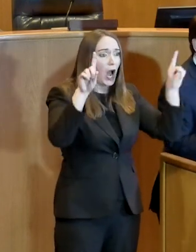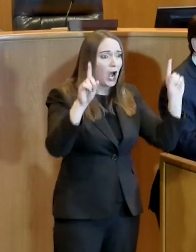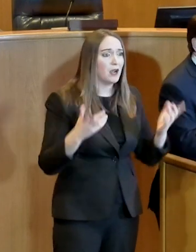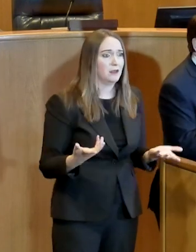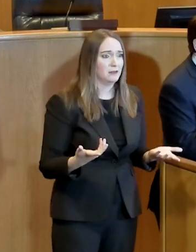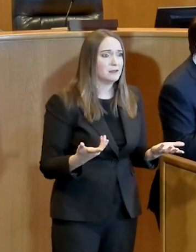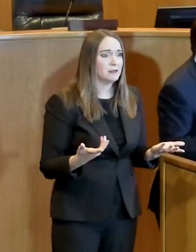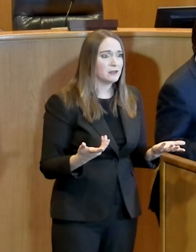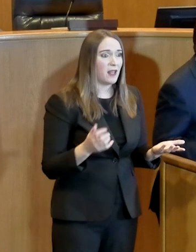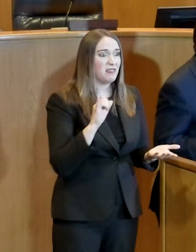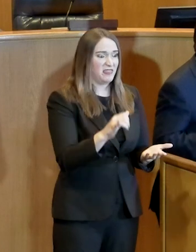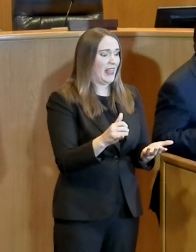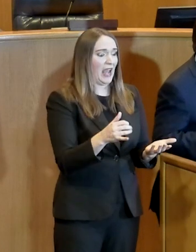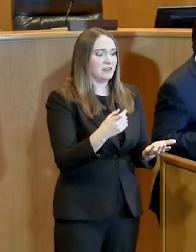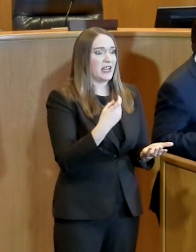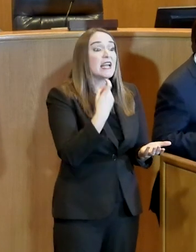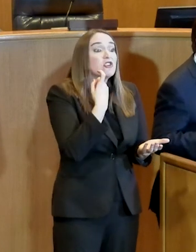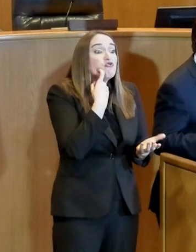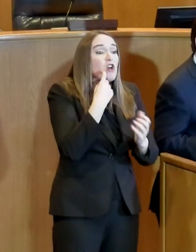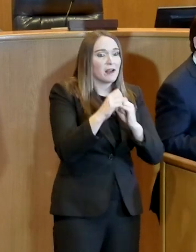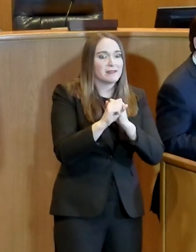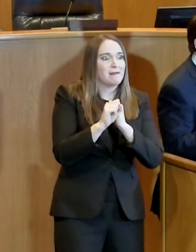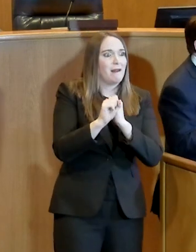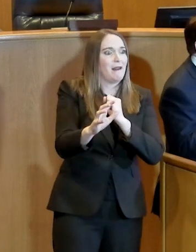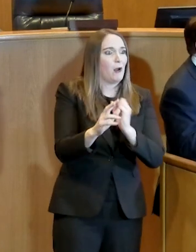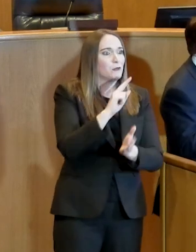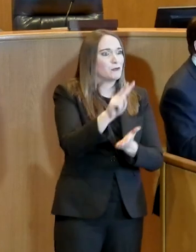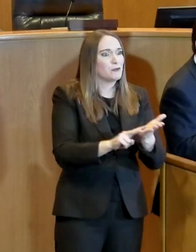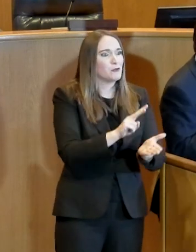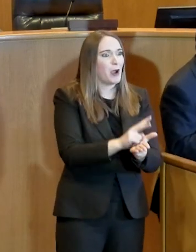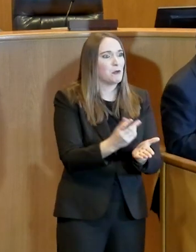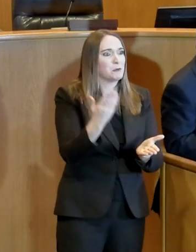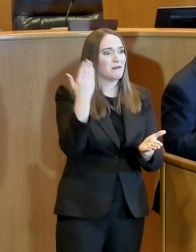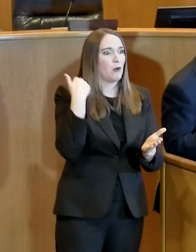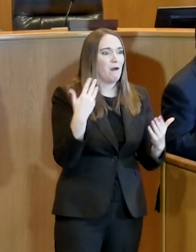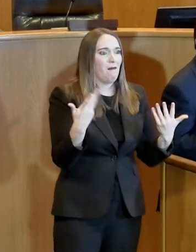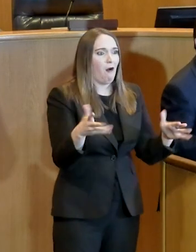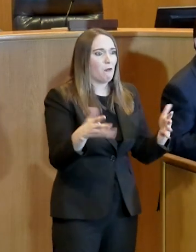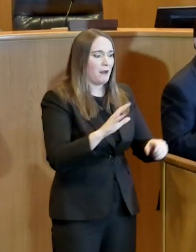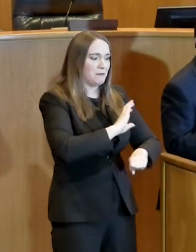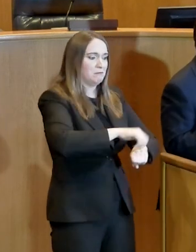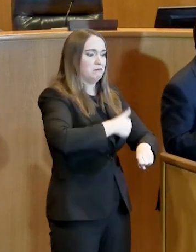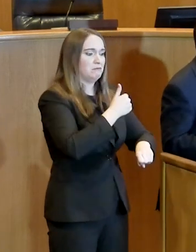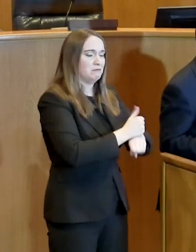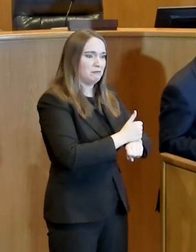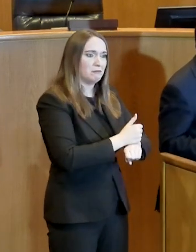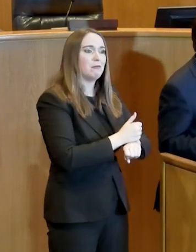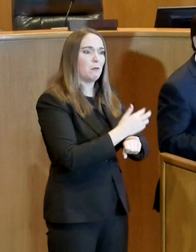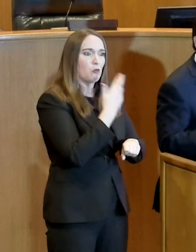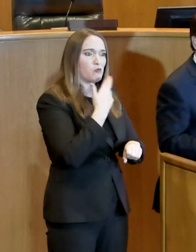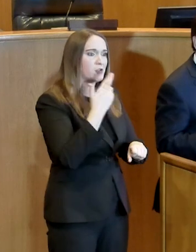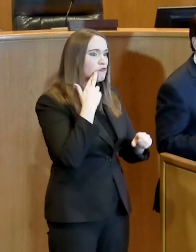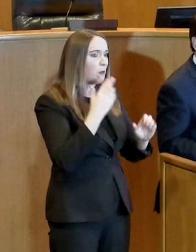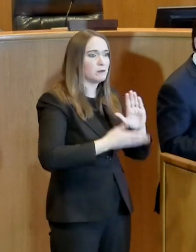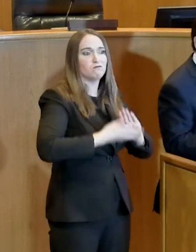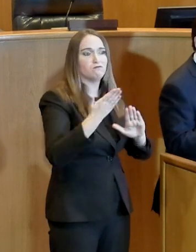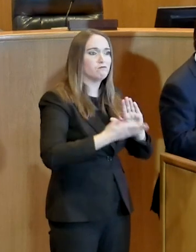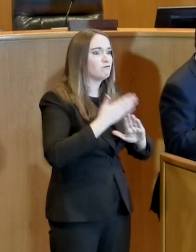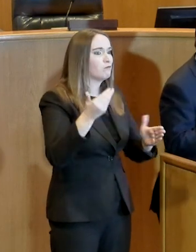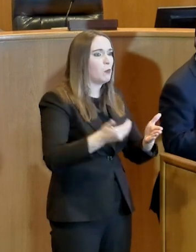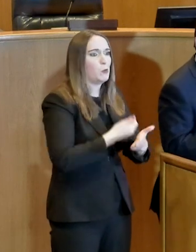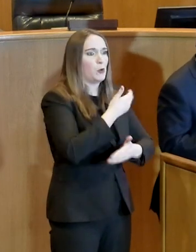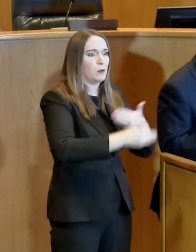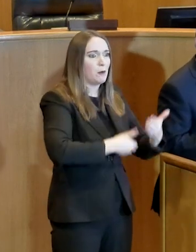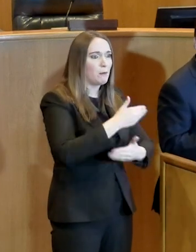earlier, and that's what needs to happen, too. This is a safe way for us to get food and to